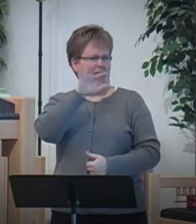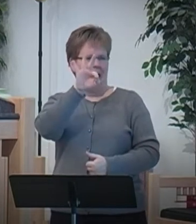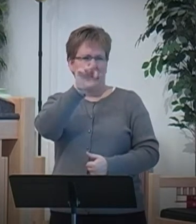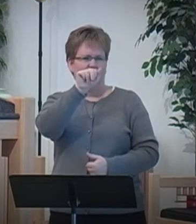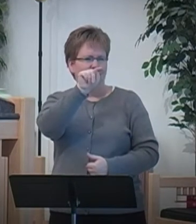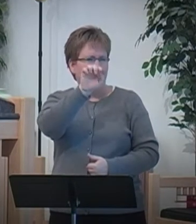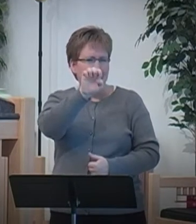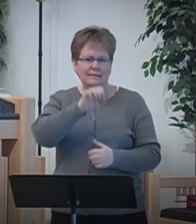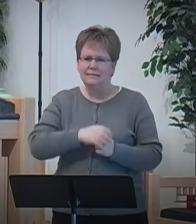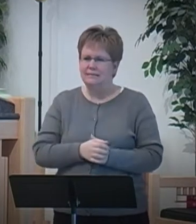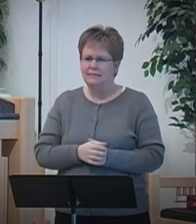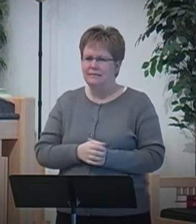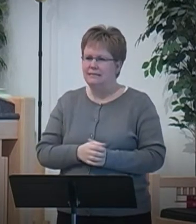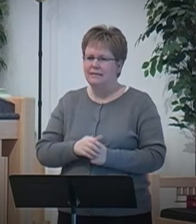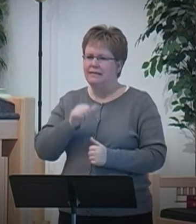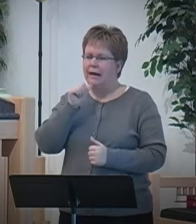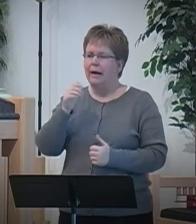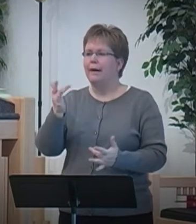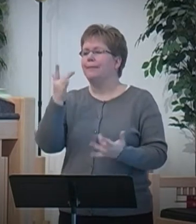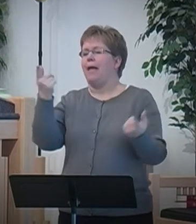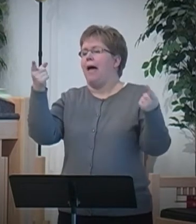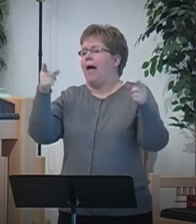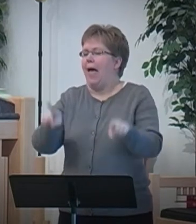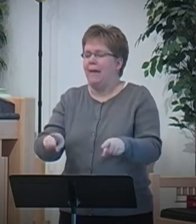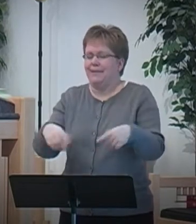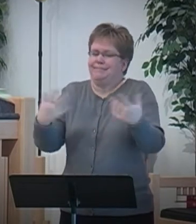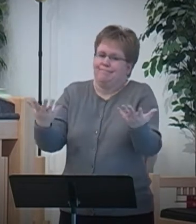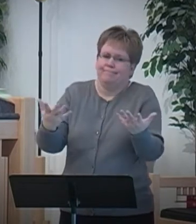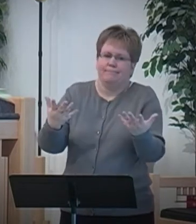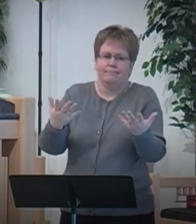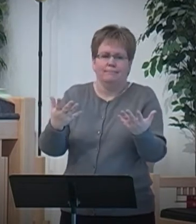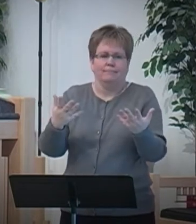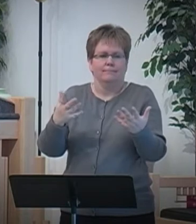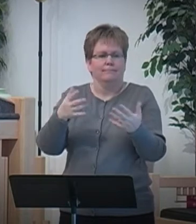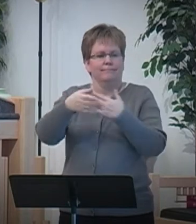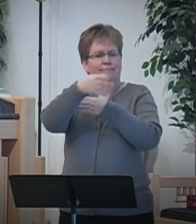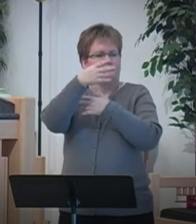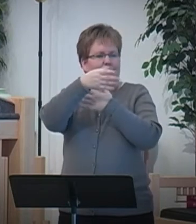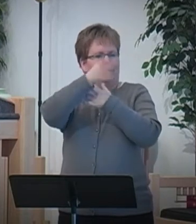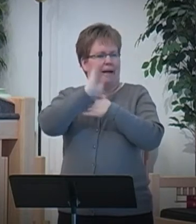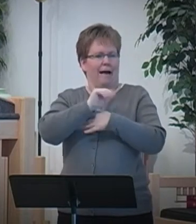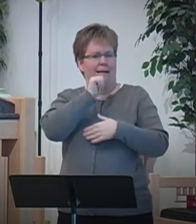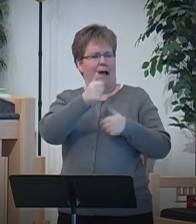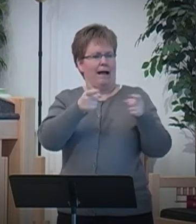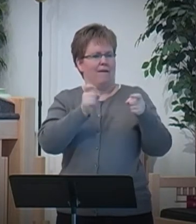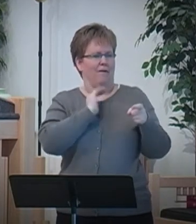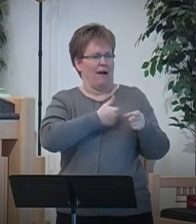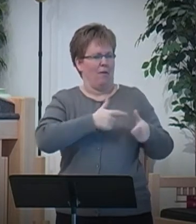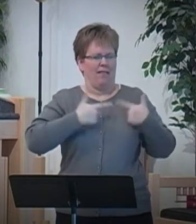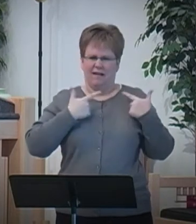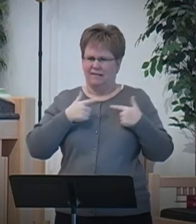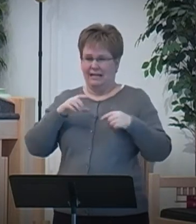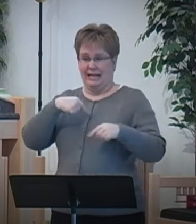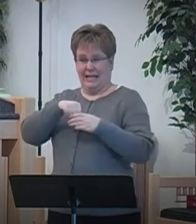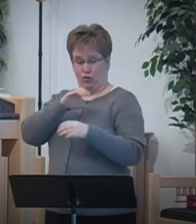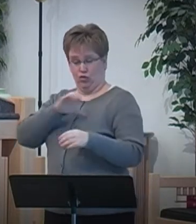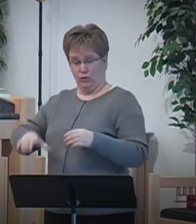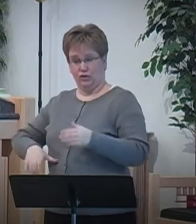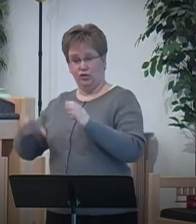our lives are governed by. It's God and God's actions and God's spirit